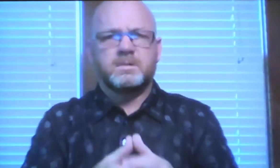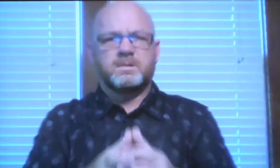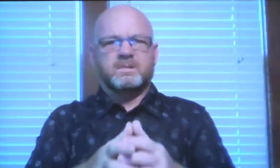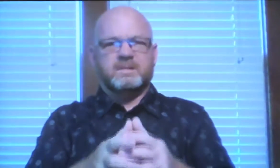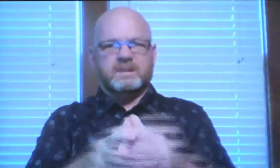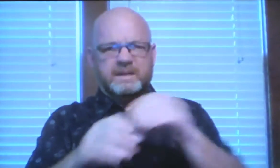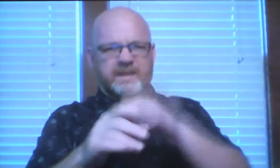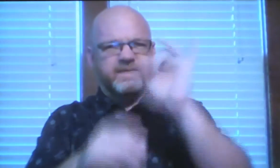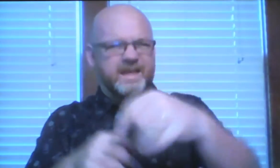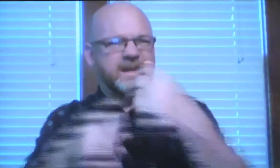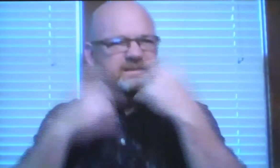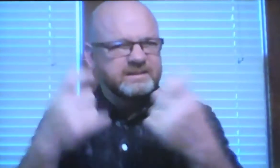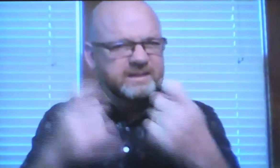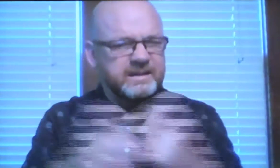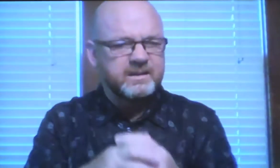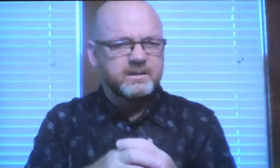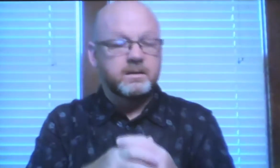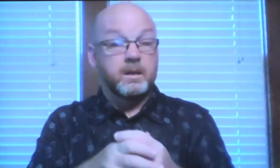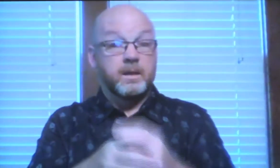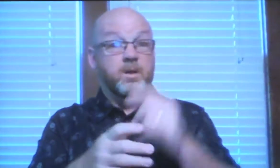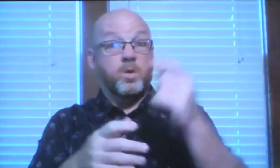get very focused on that sin.